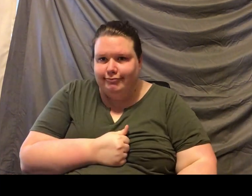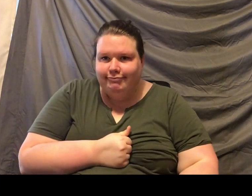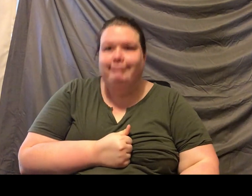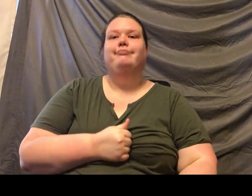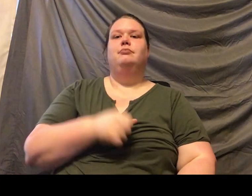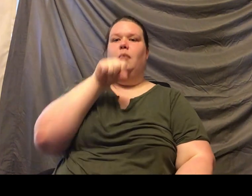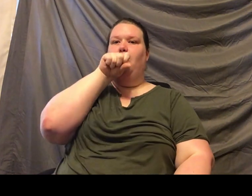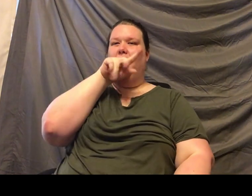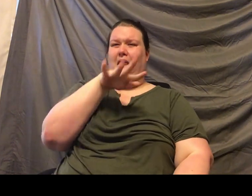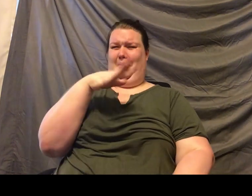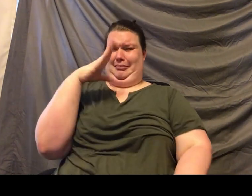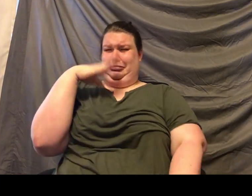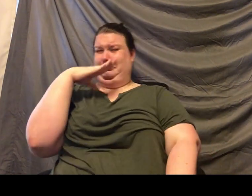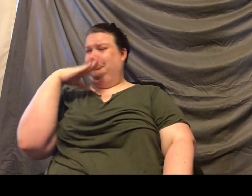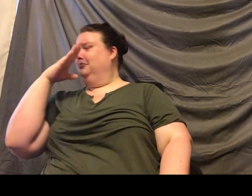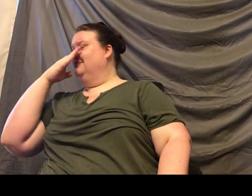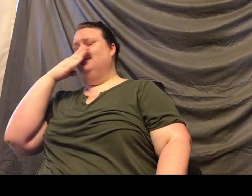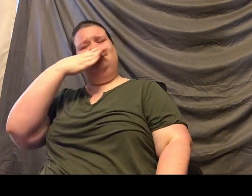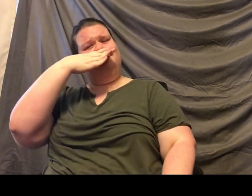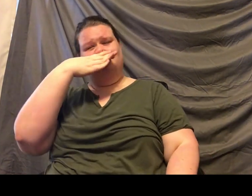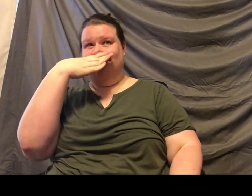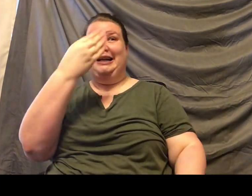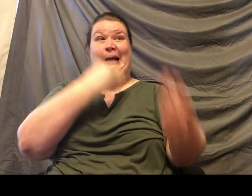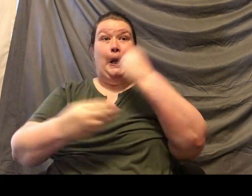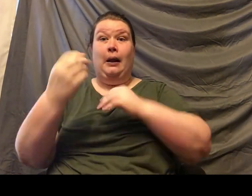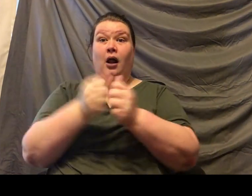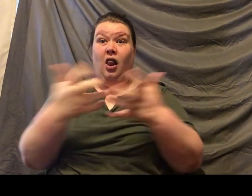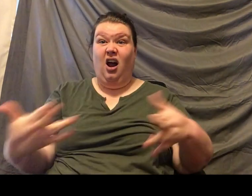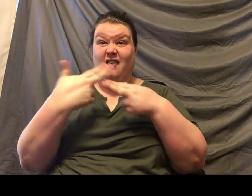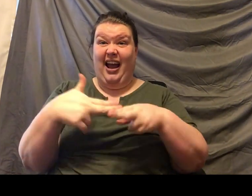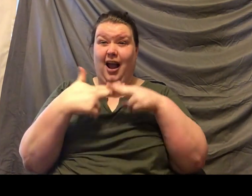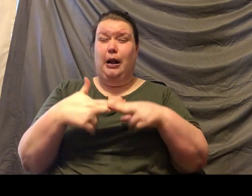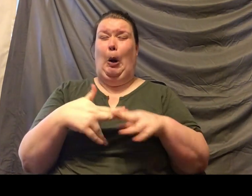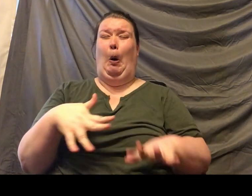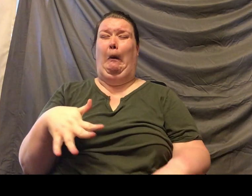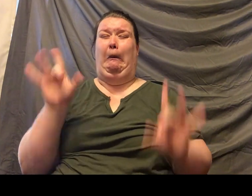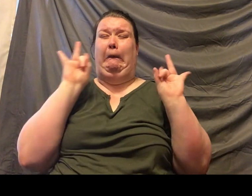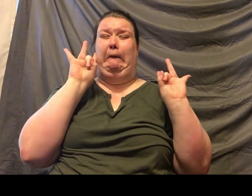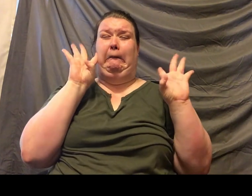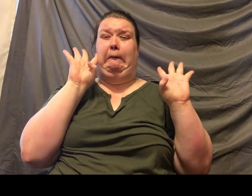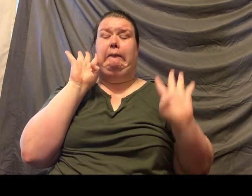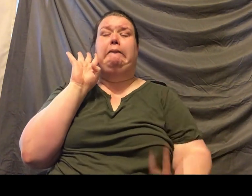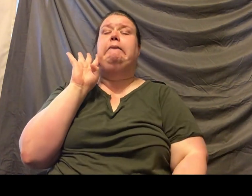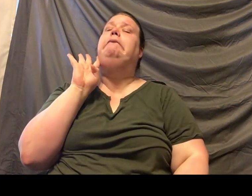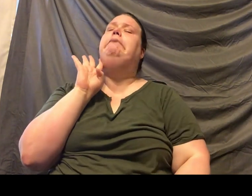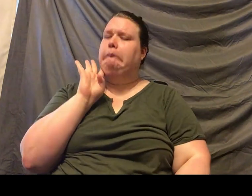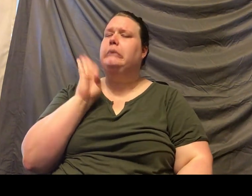So I will tell you that much. Um, especially when they've been eating a lot and they eat a lot of hard-boiled eggs. Um, so yeah, it smells like bad eggs